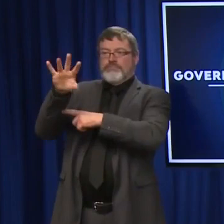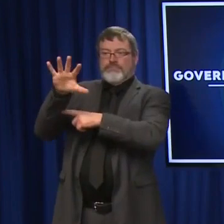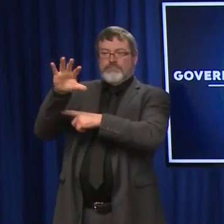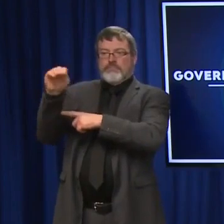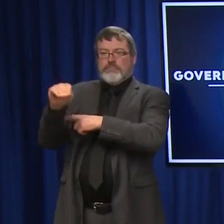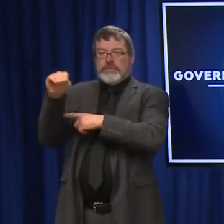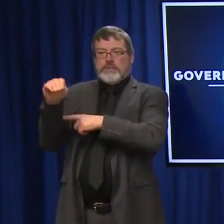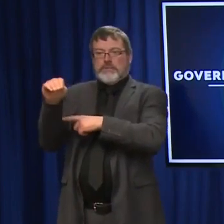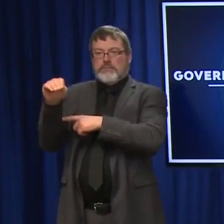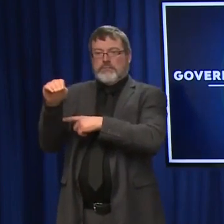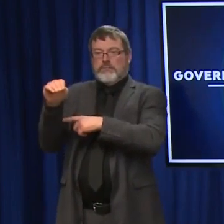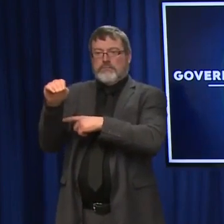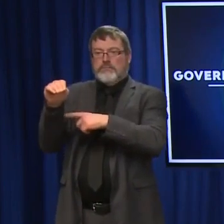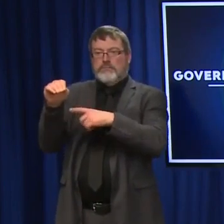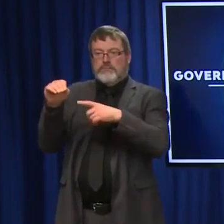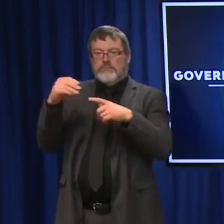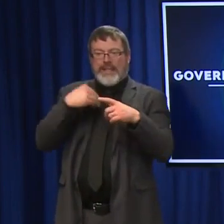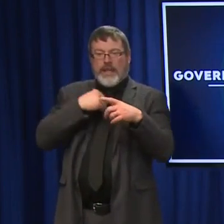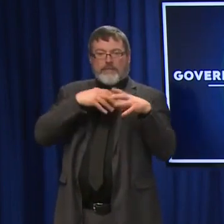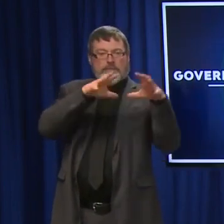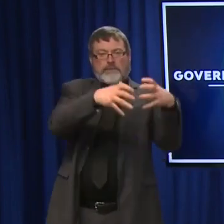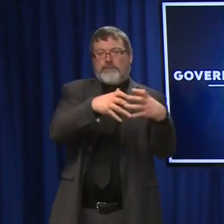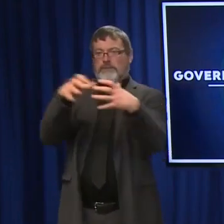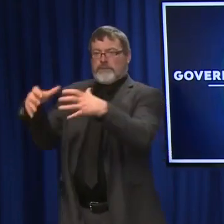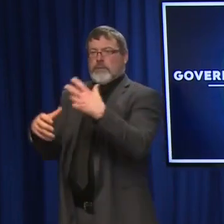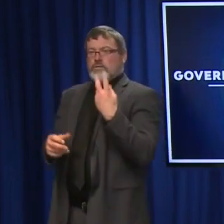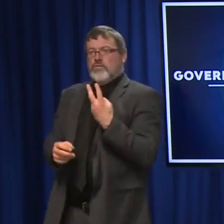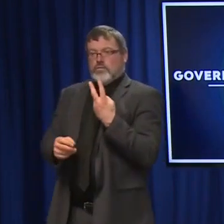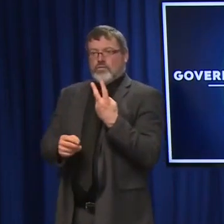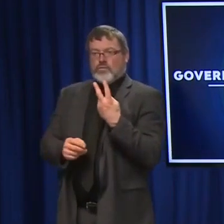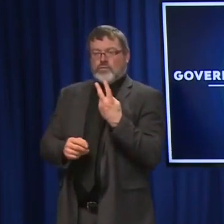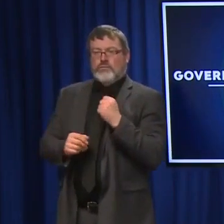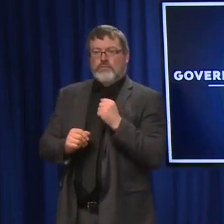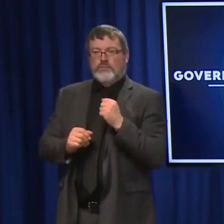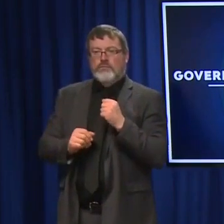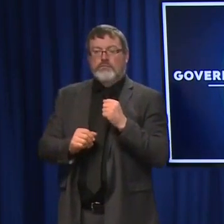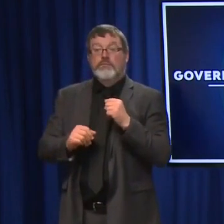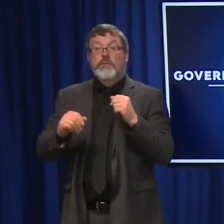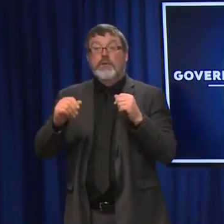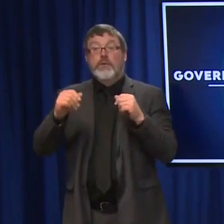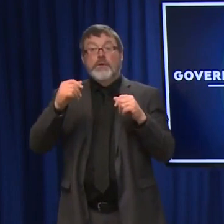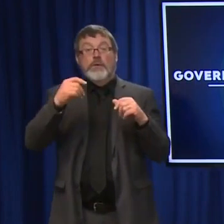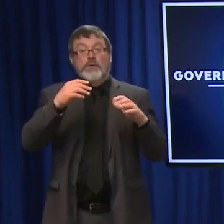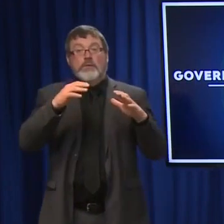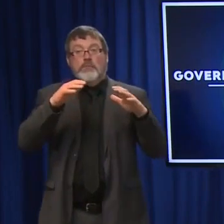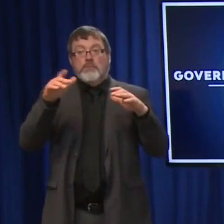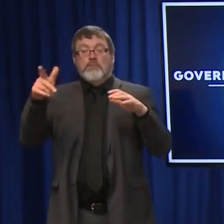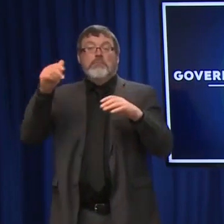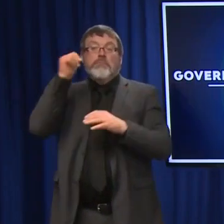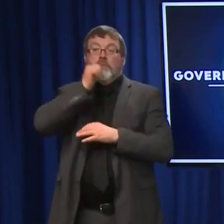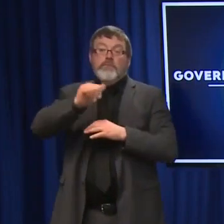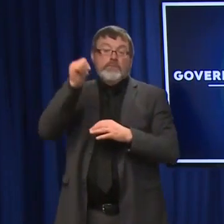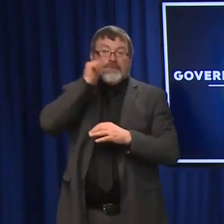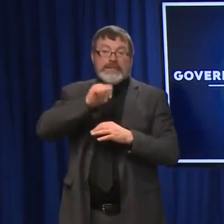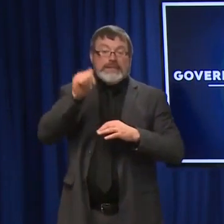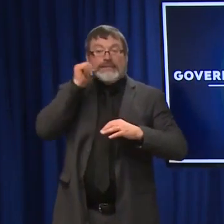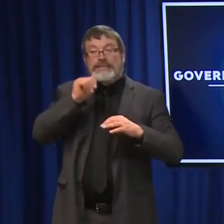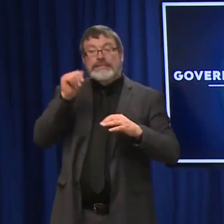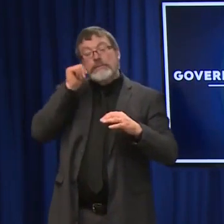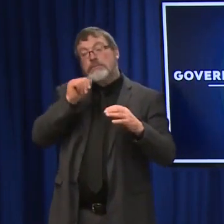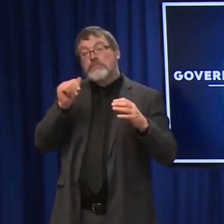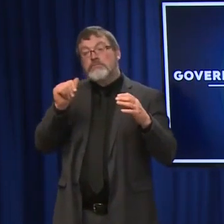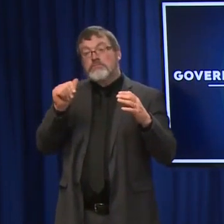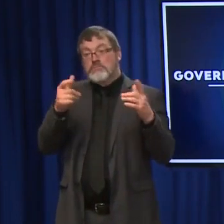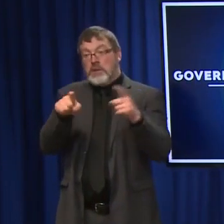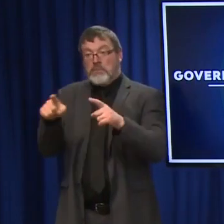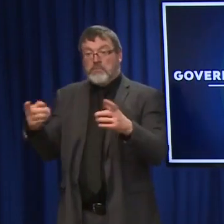week and this week, on a given day, on average, people are looking to do 10,000 to 12,000